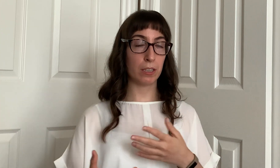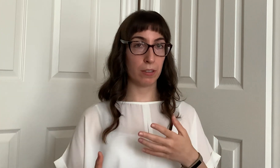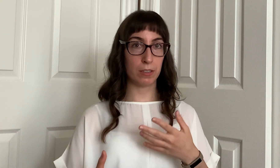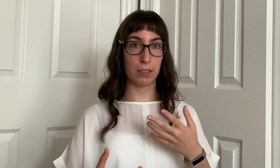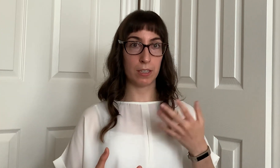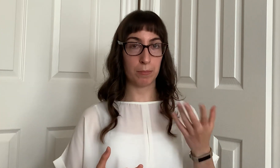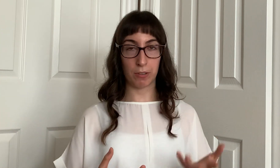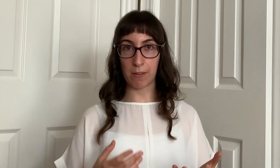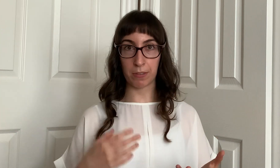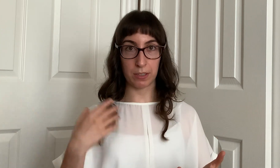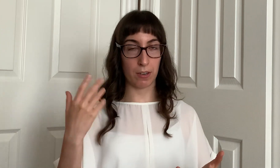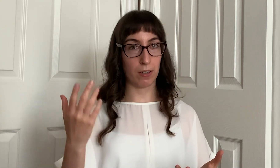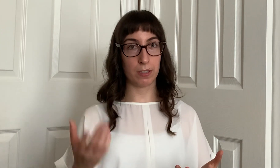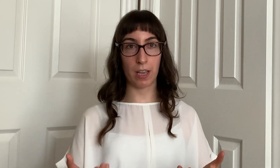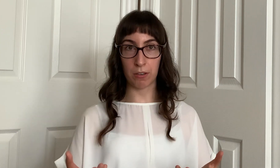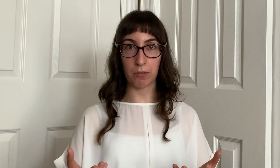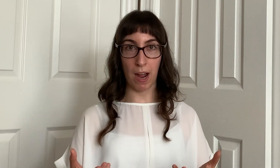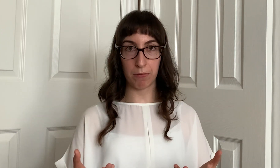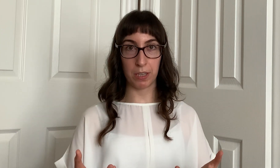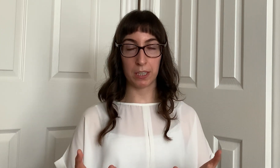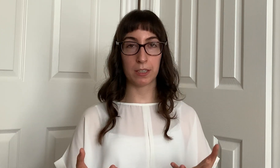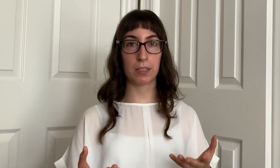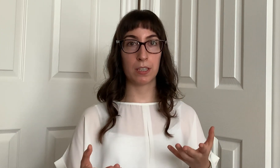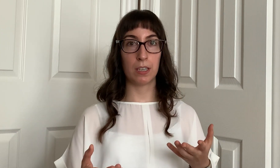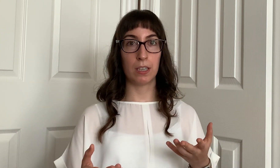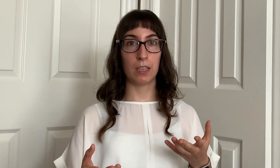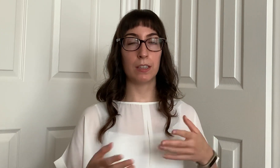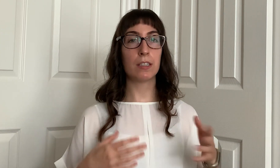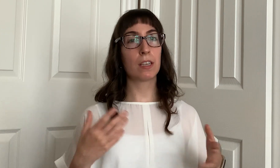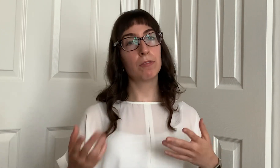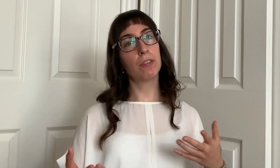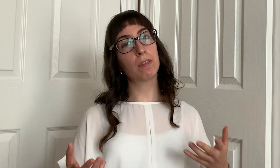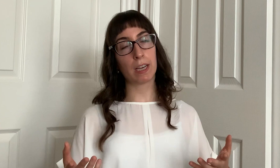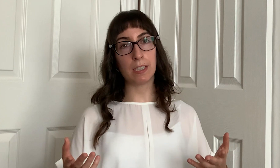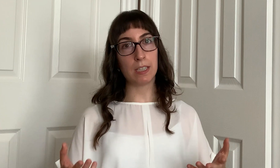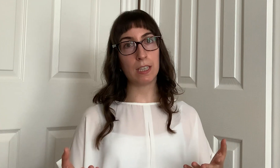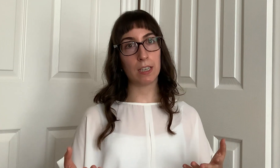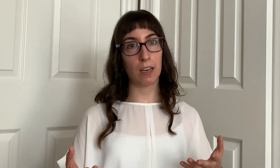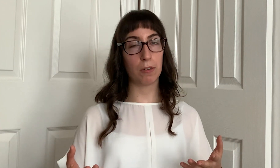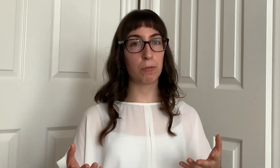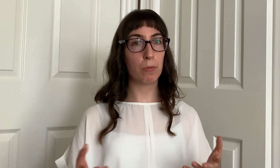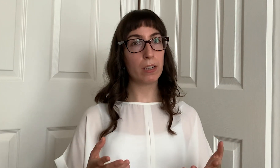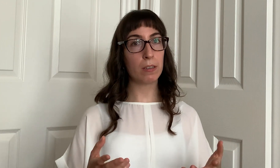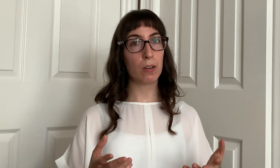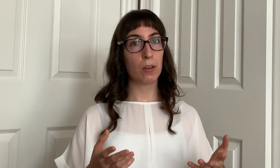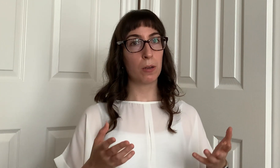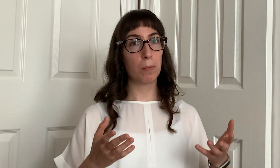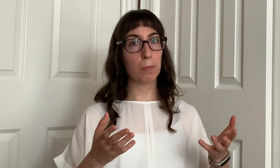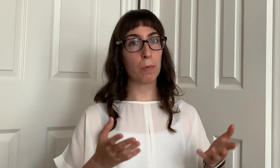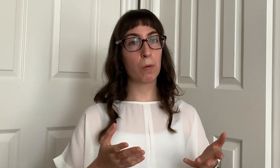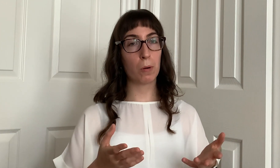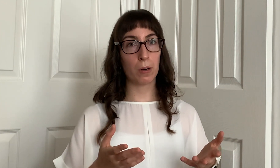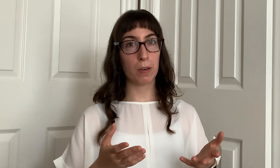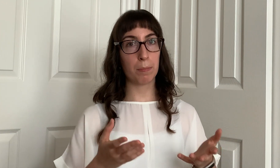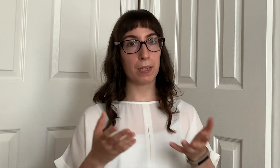demographics are psychographics and this gives you an idea of what more people